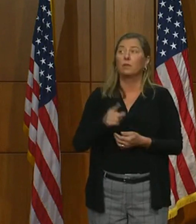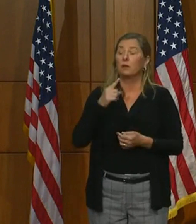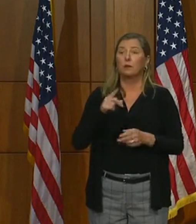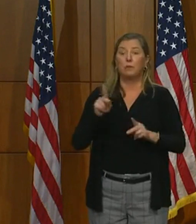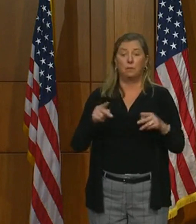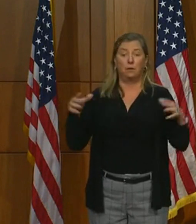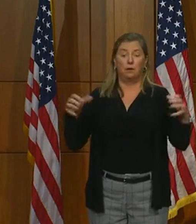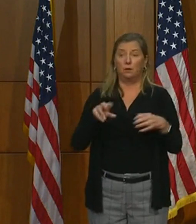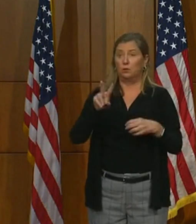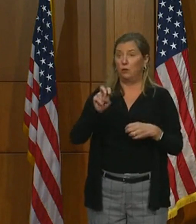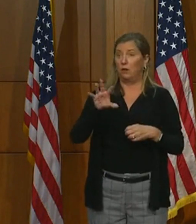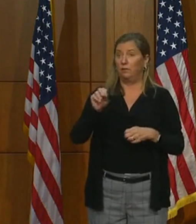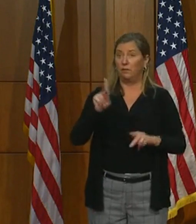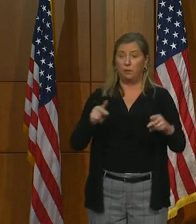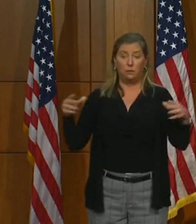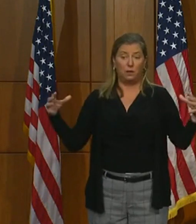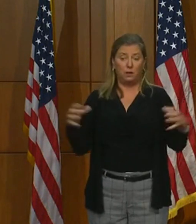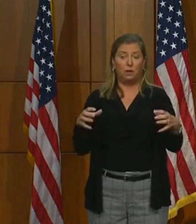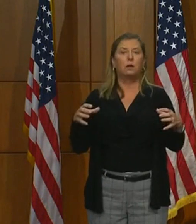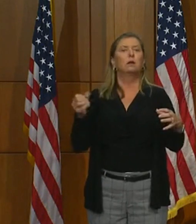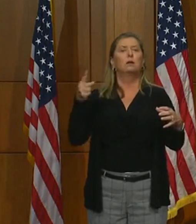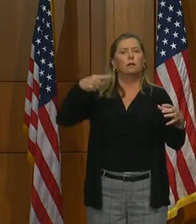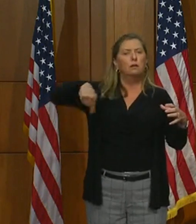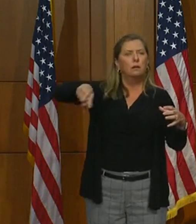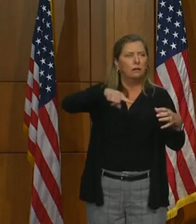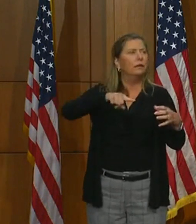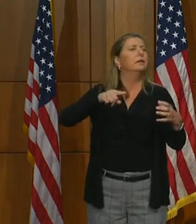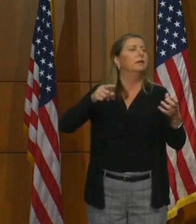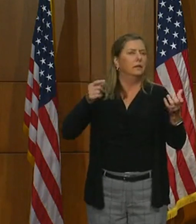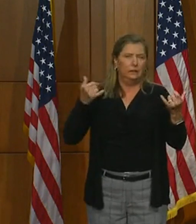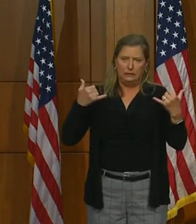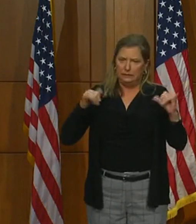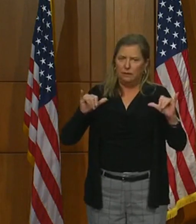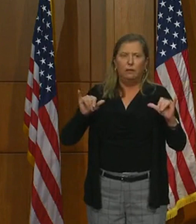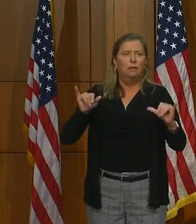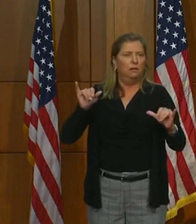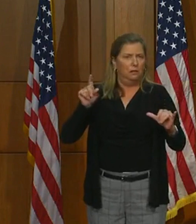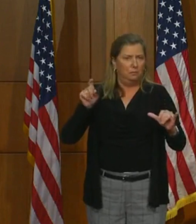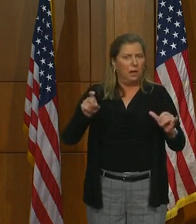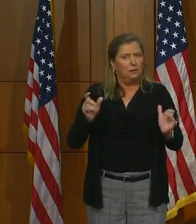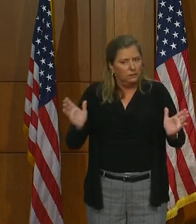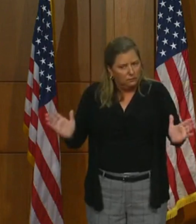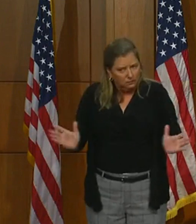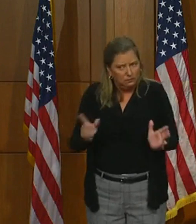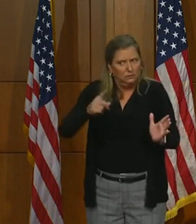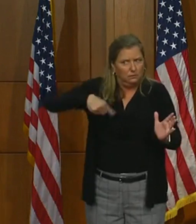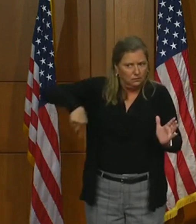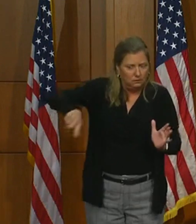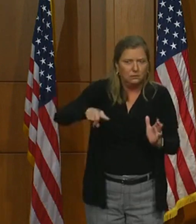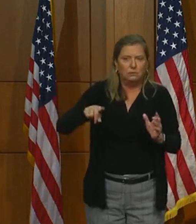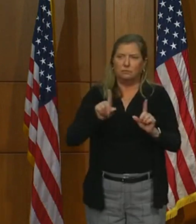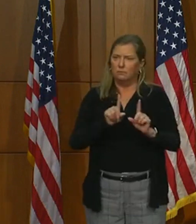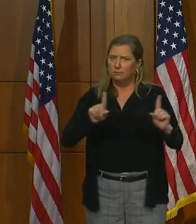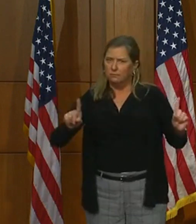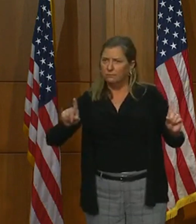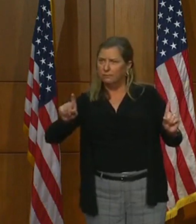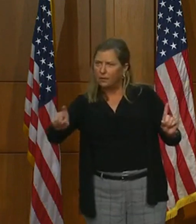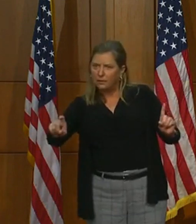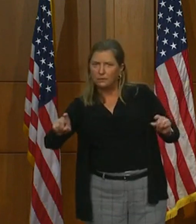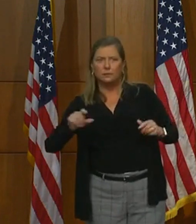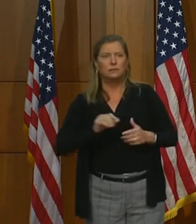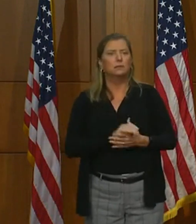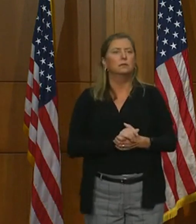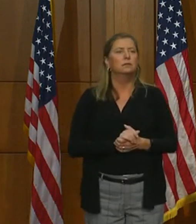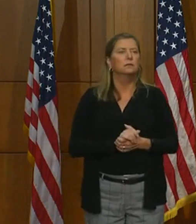250. And obviously those gatherings we continue to encourage social distancing. If